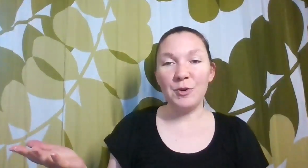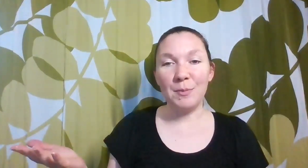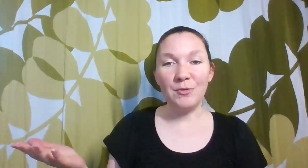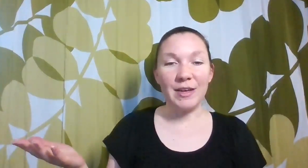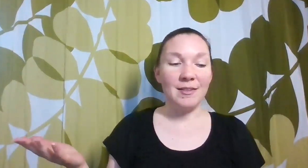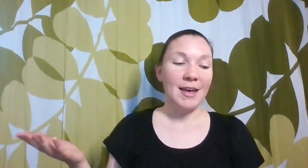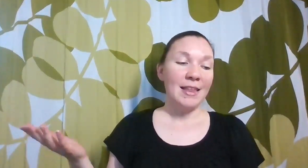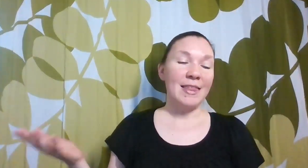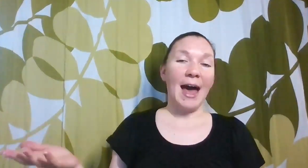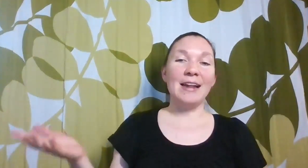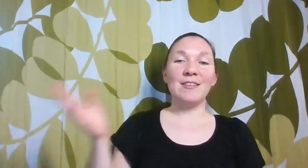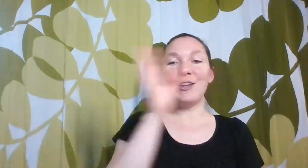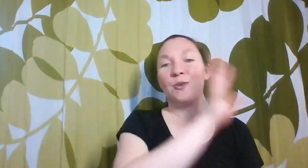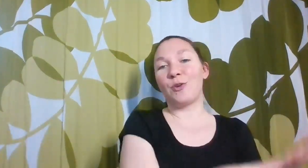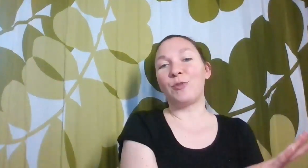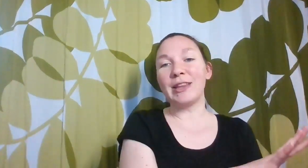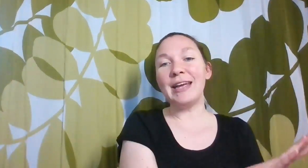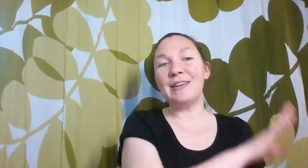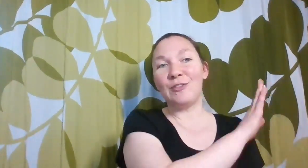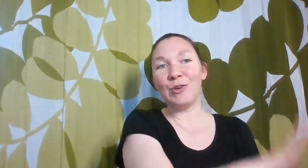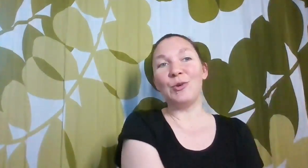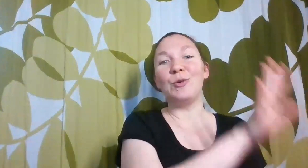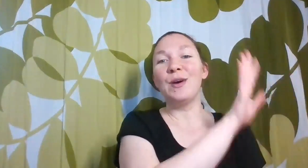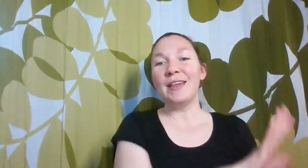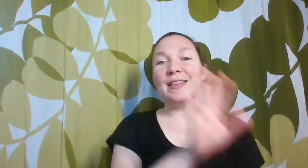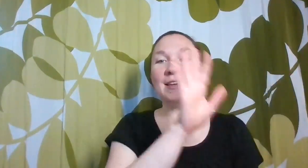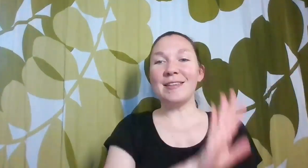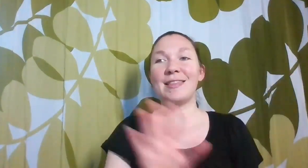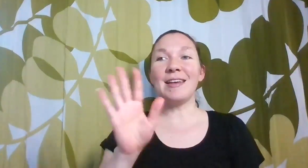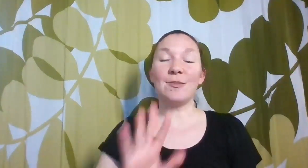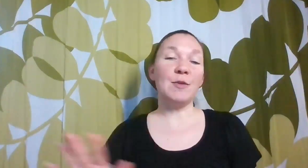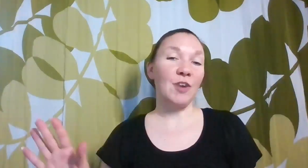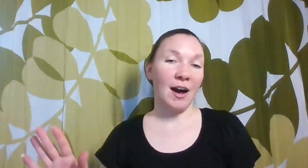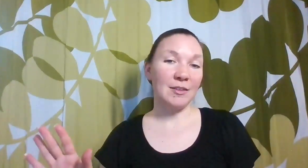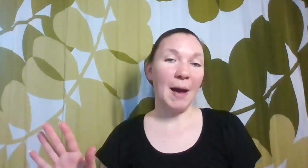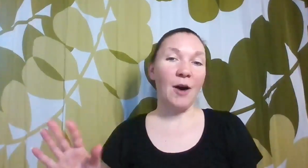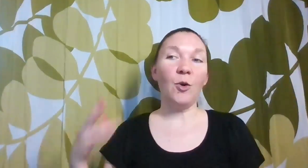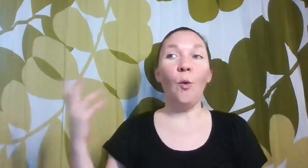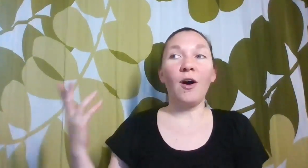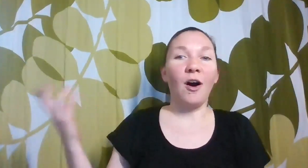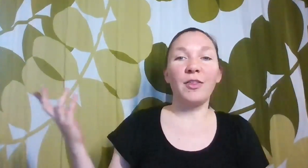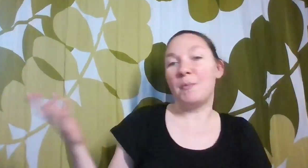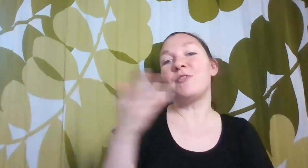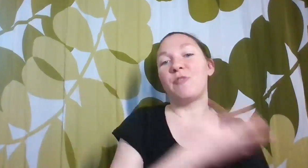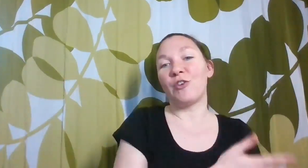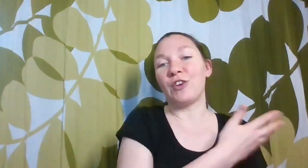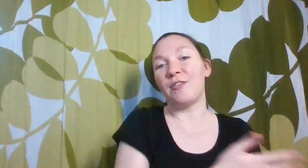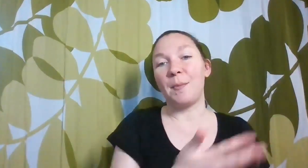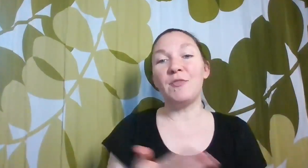few movies that you know sort of relate to these things we've talked about or are the movie version of some of